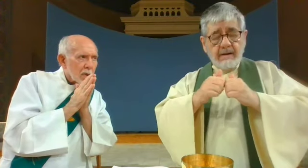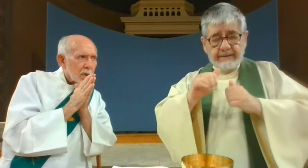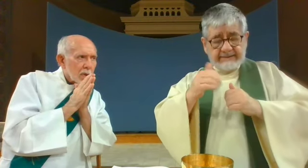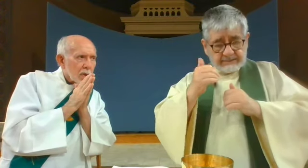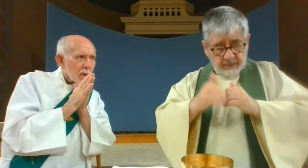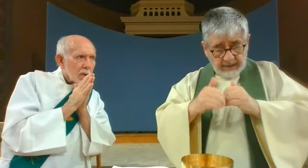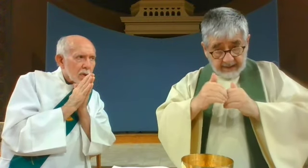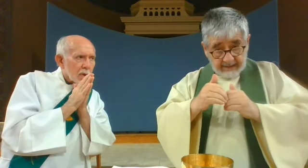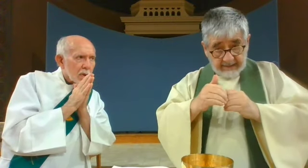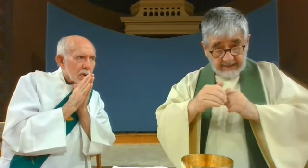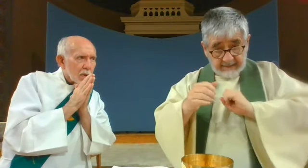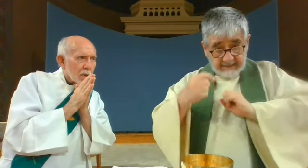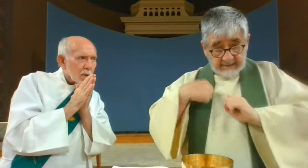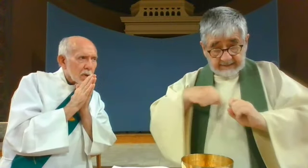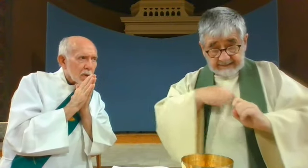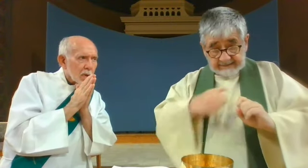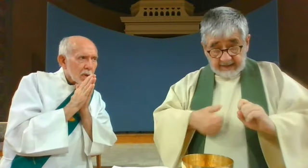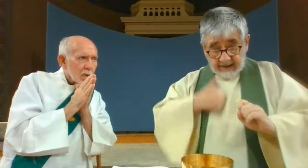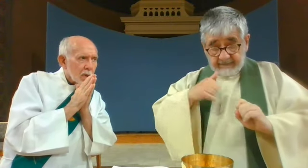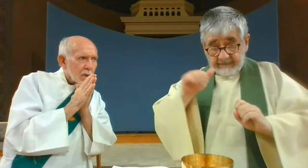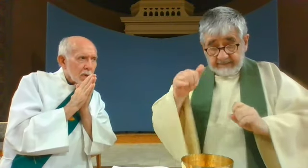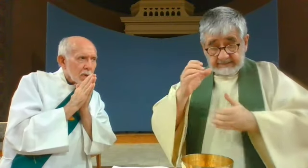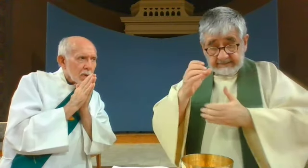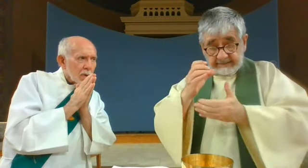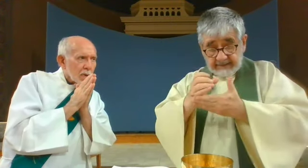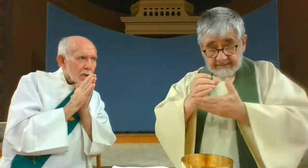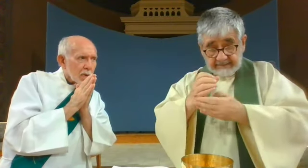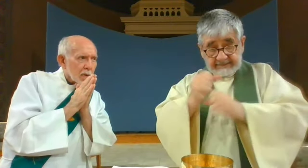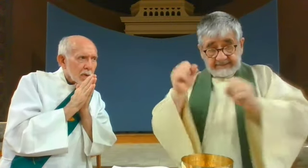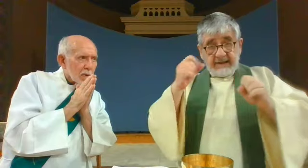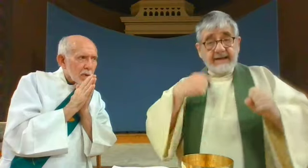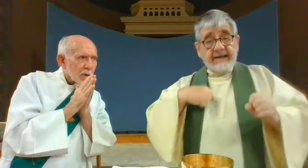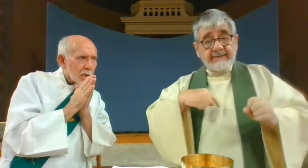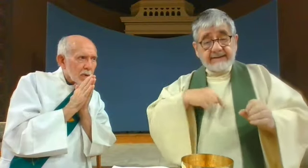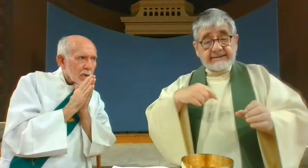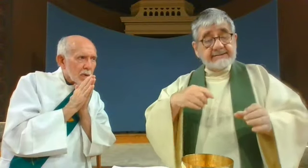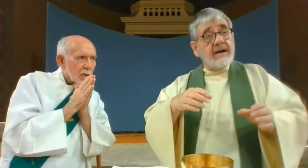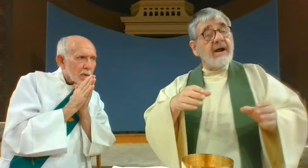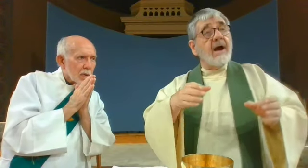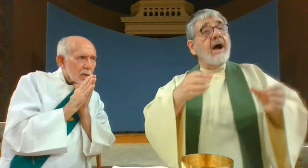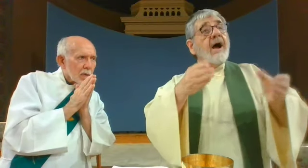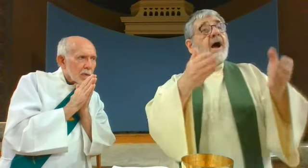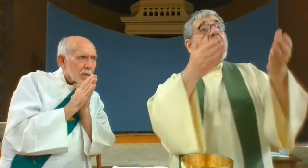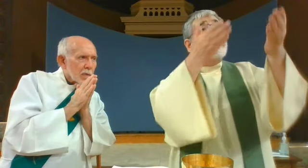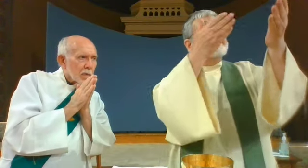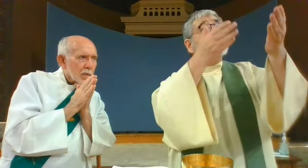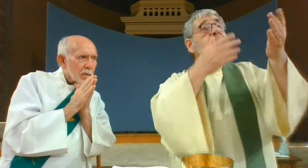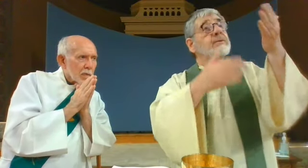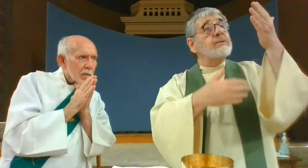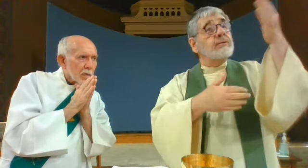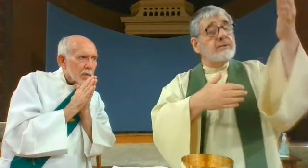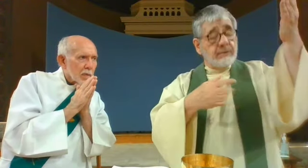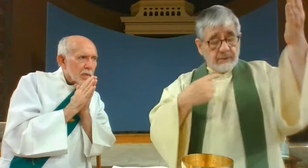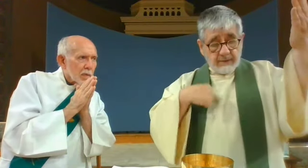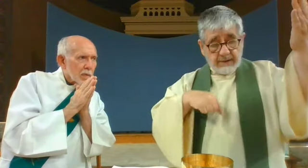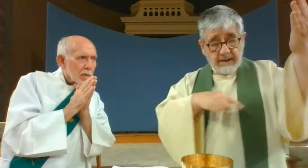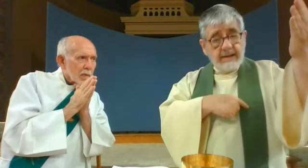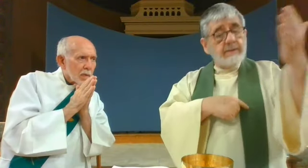life, and the chalice of salvation, giving thanks that you have held us worthy to be in your presence,